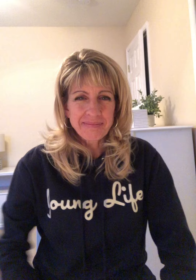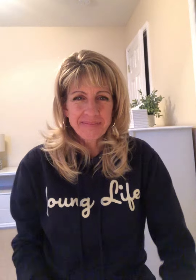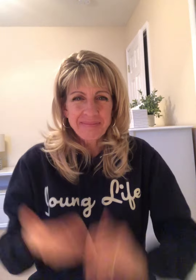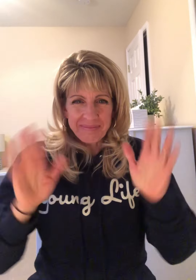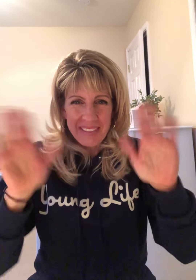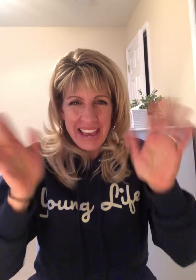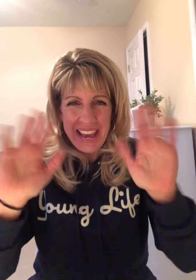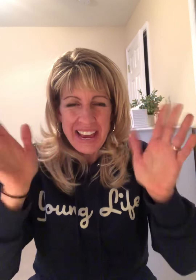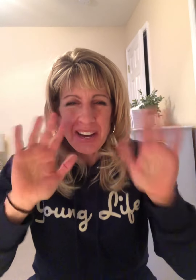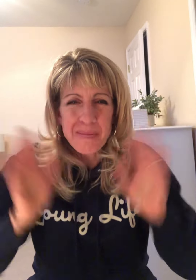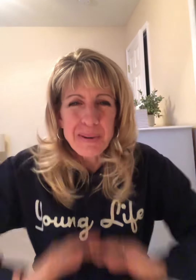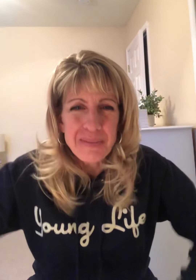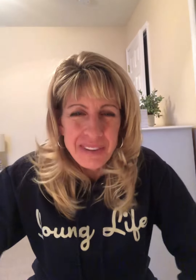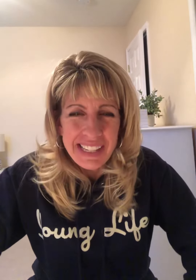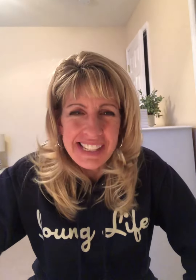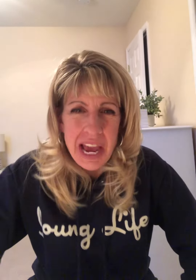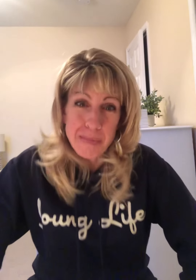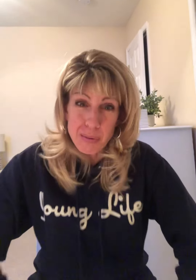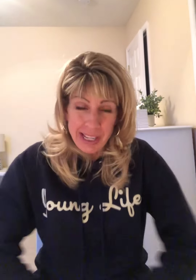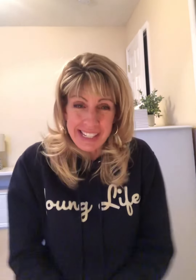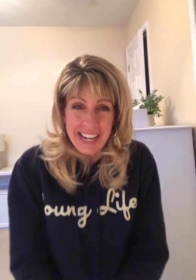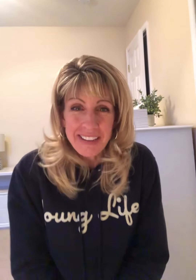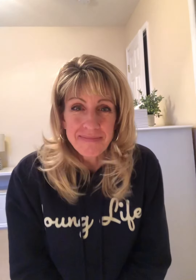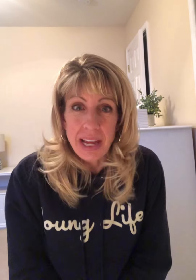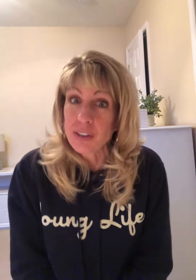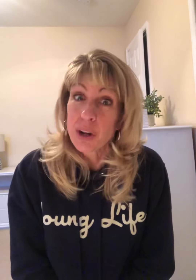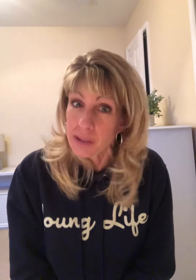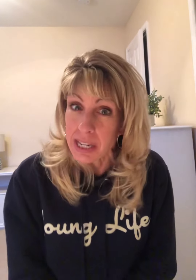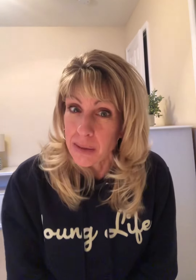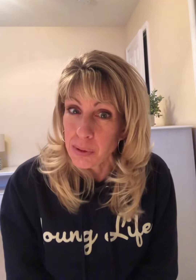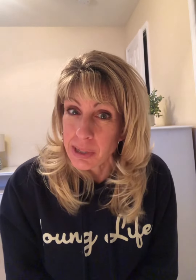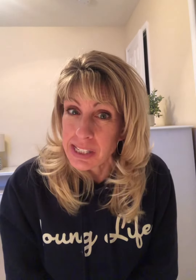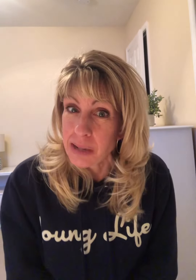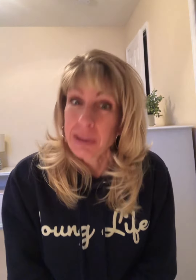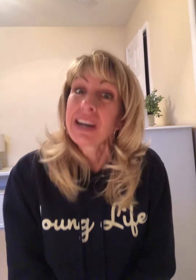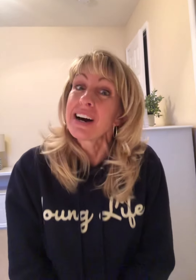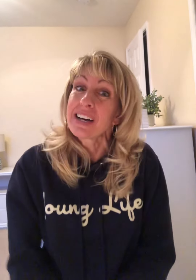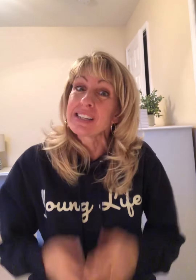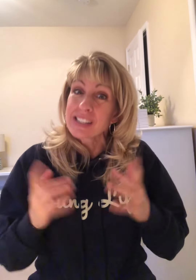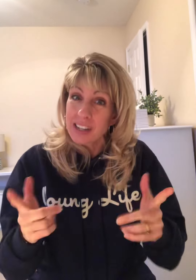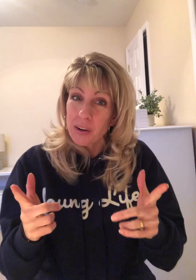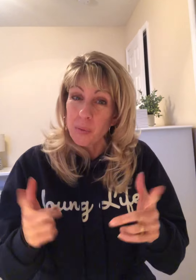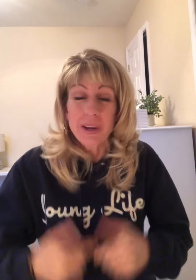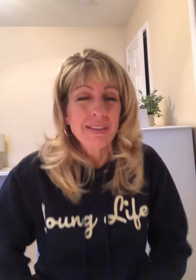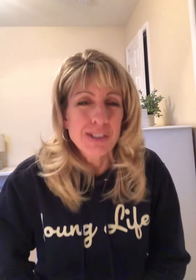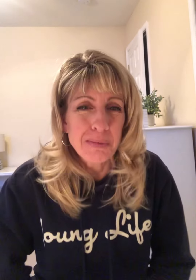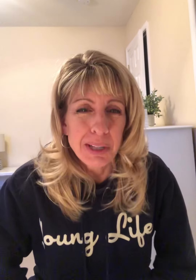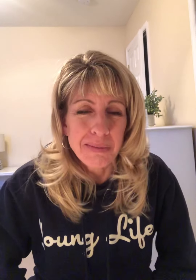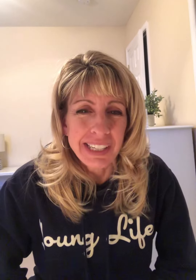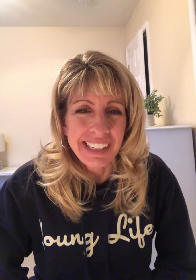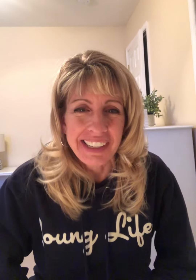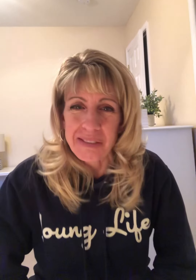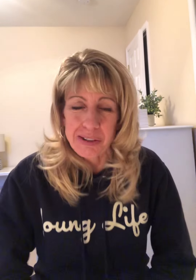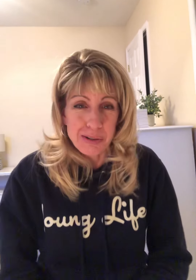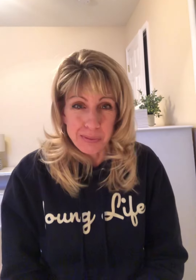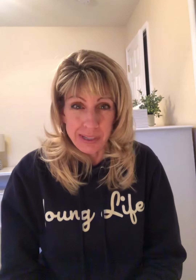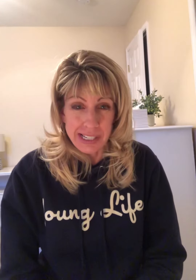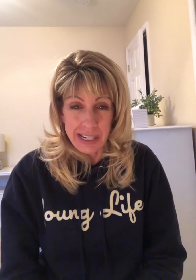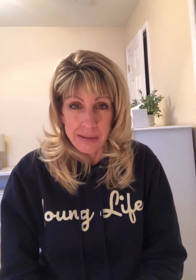Hey, Capernaum friends, happy Wednesday, and you know it's a happy Wednesday because we have Zoom Club tonight, and we're super excited about